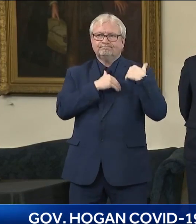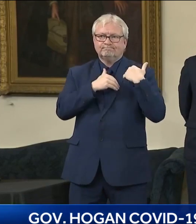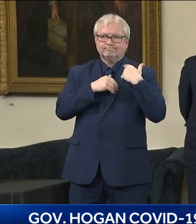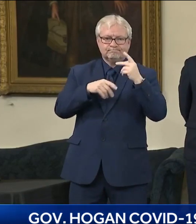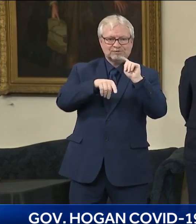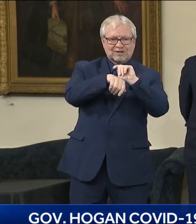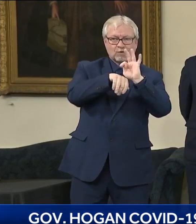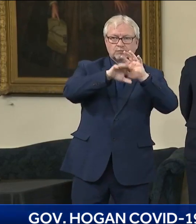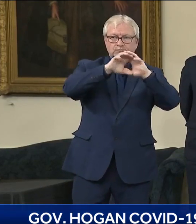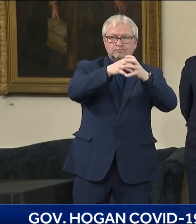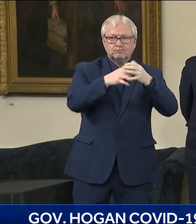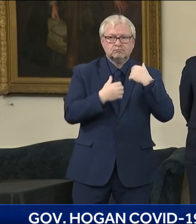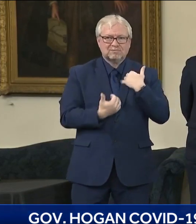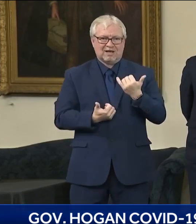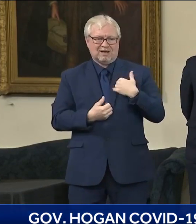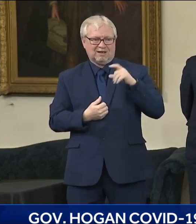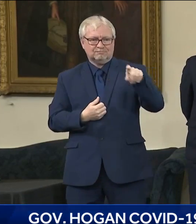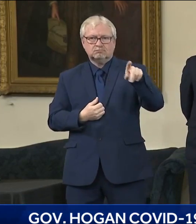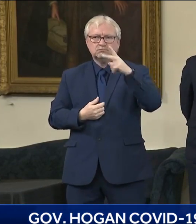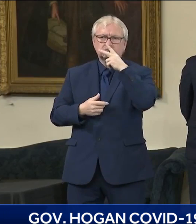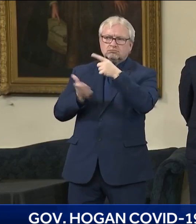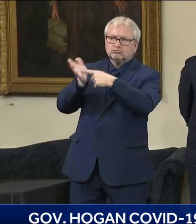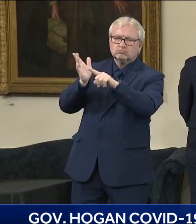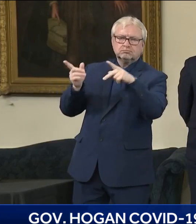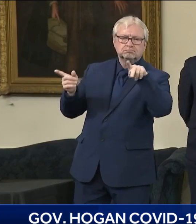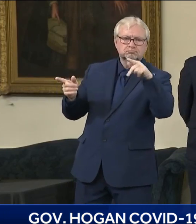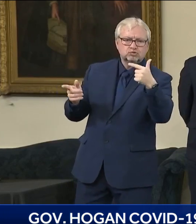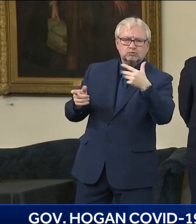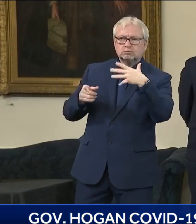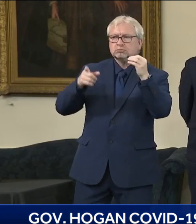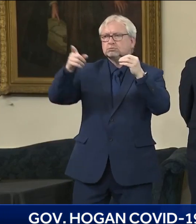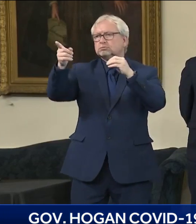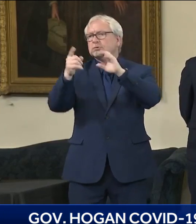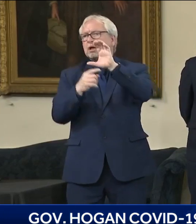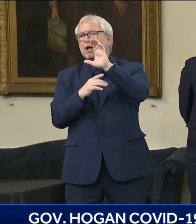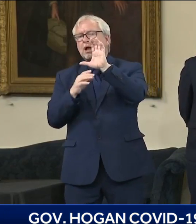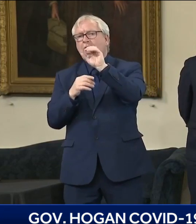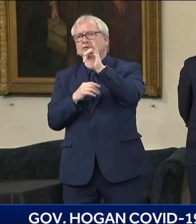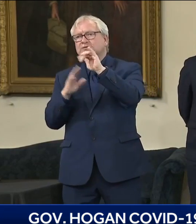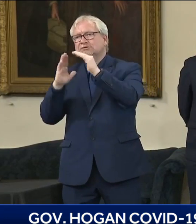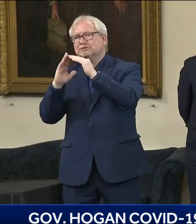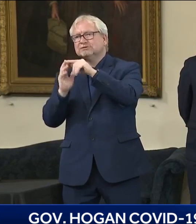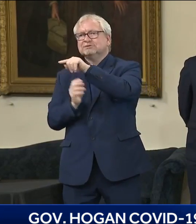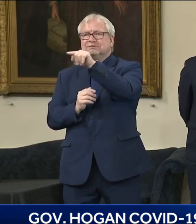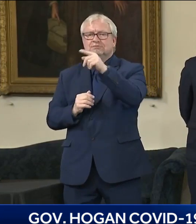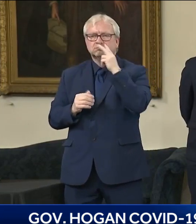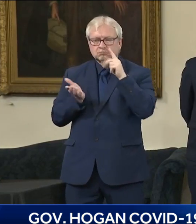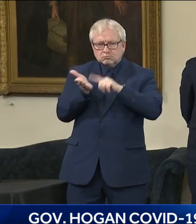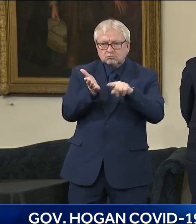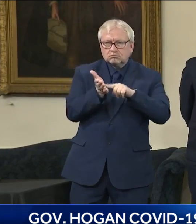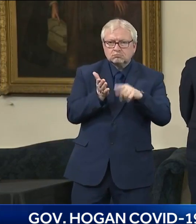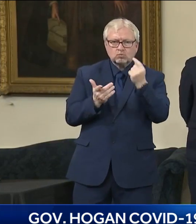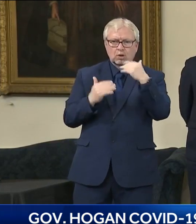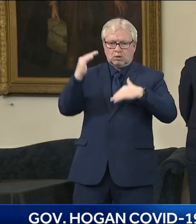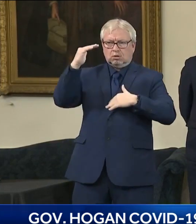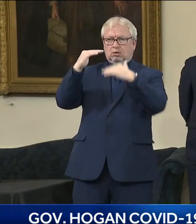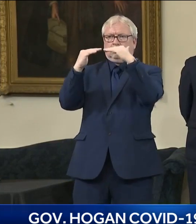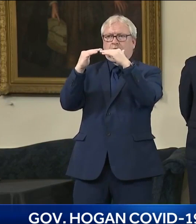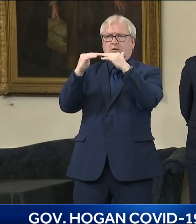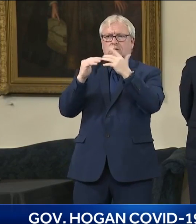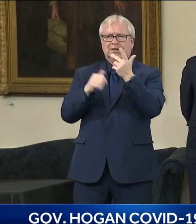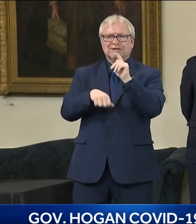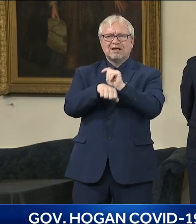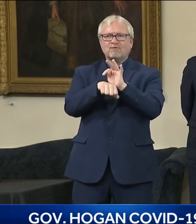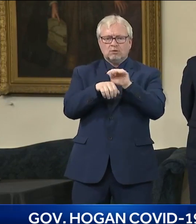us on an equity plan. It's why we announced our equity effort with all of the leaders in Baltimore City about a month ago. It's